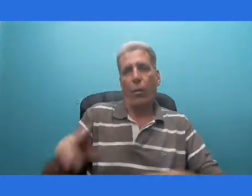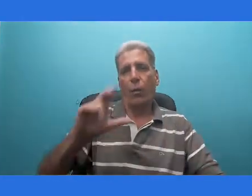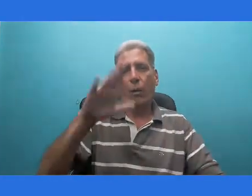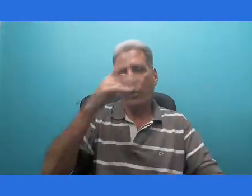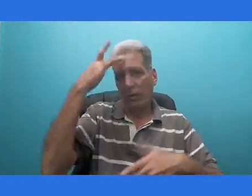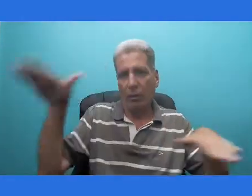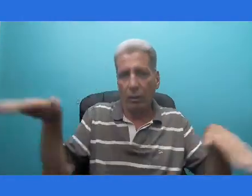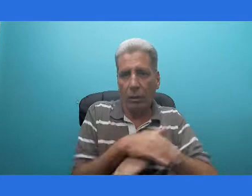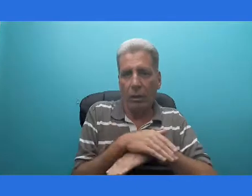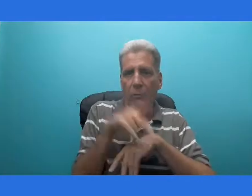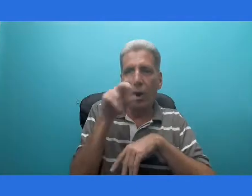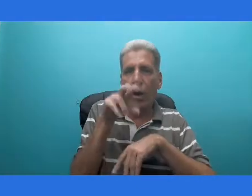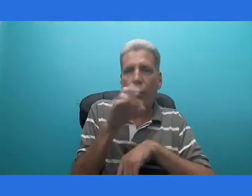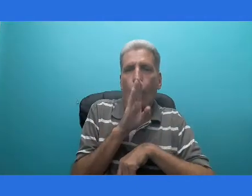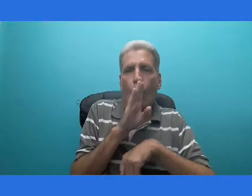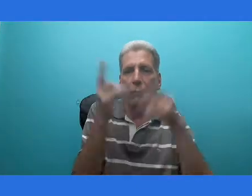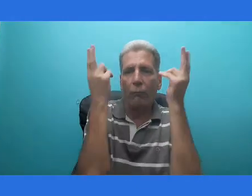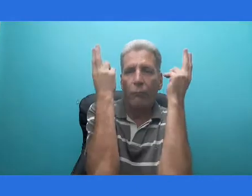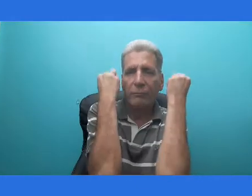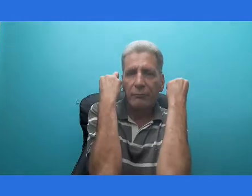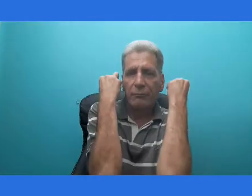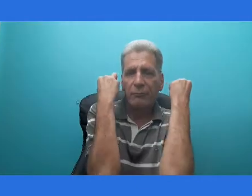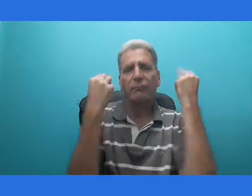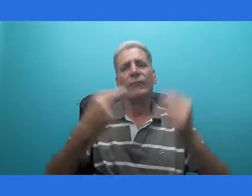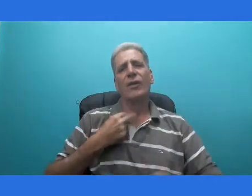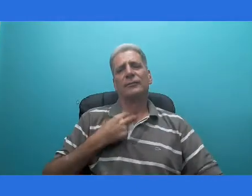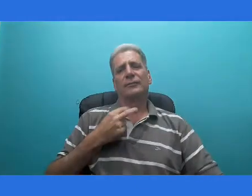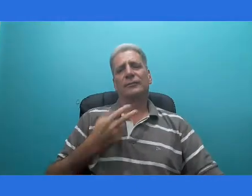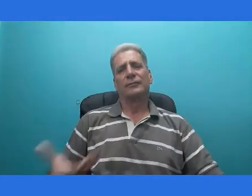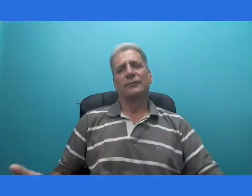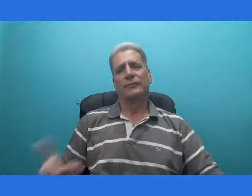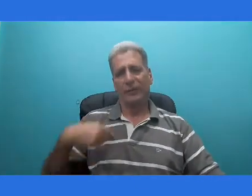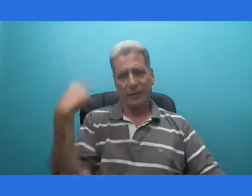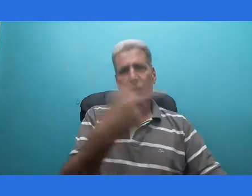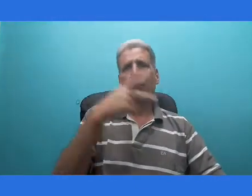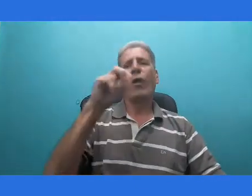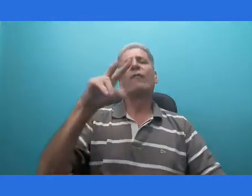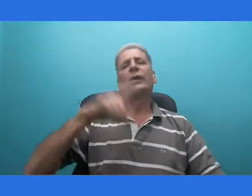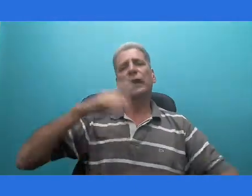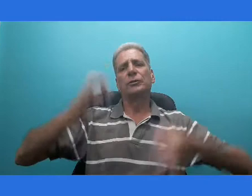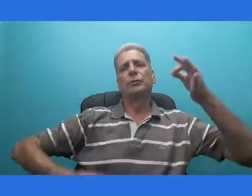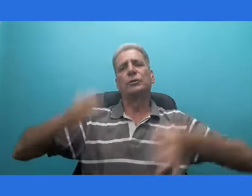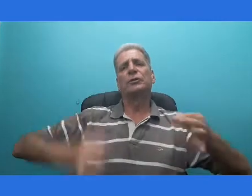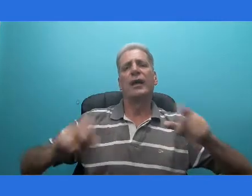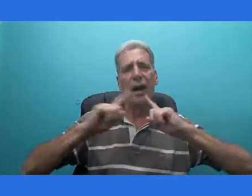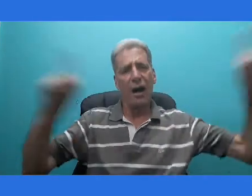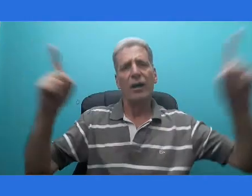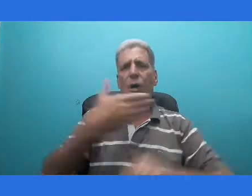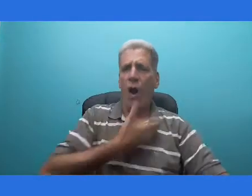don't need I'm gonna be If I don't kill myself, I